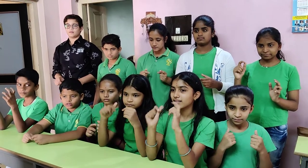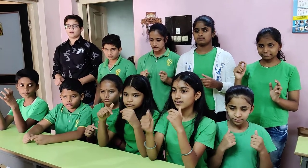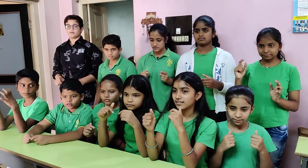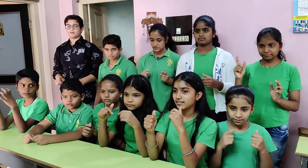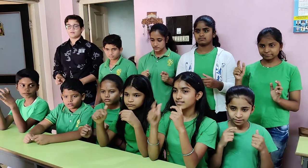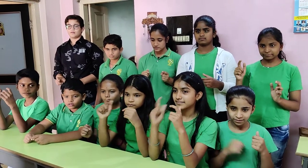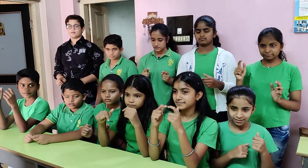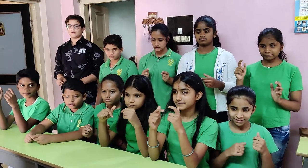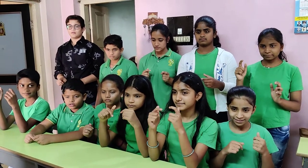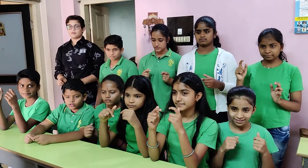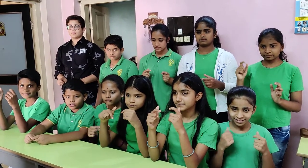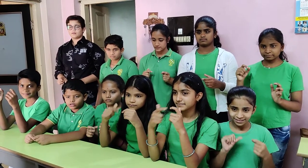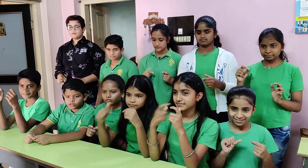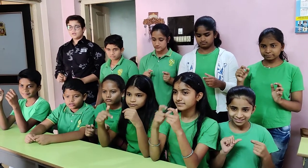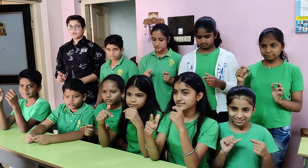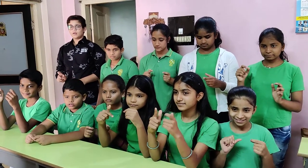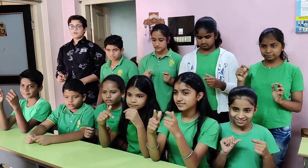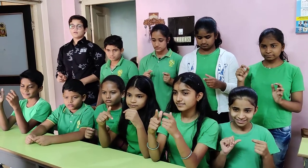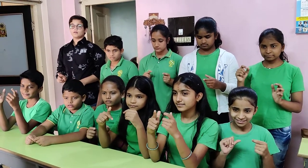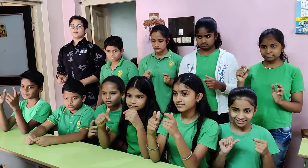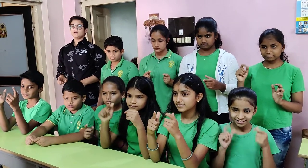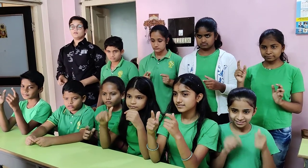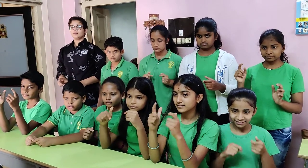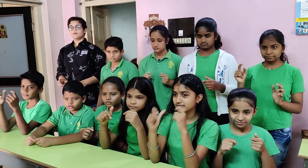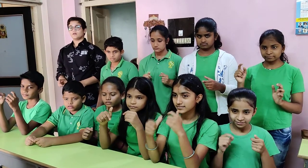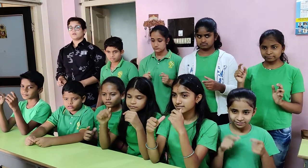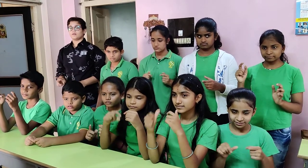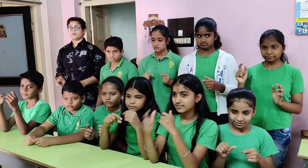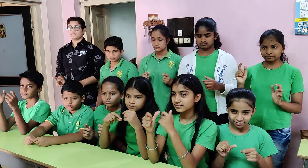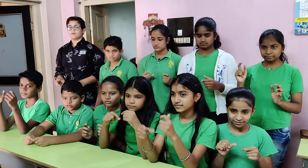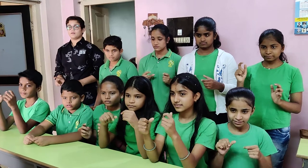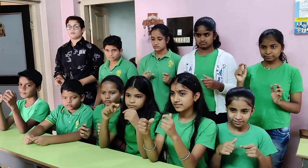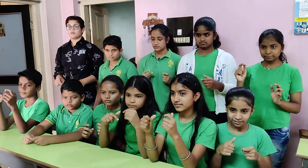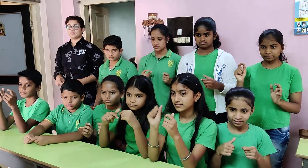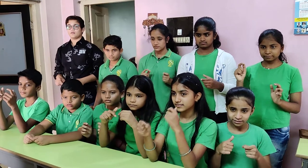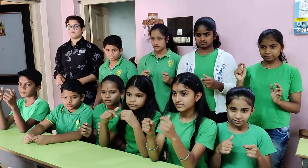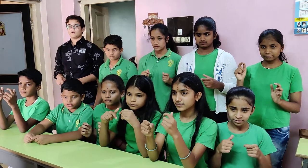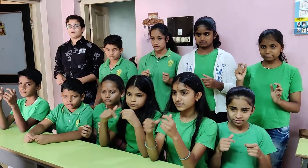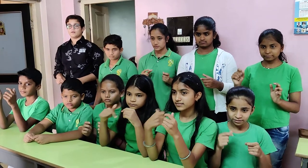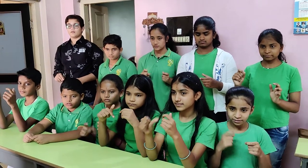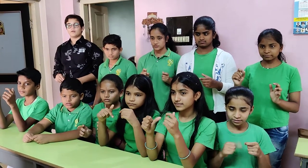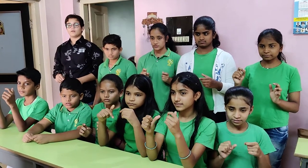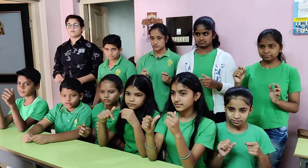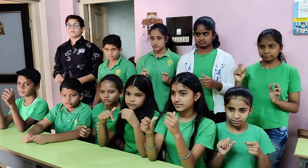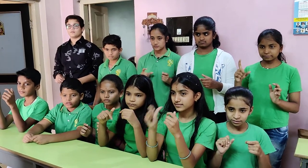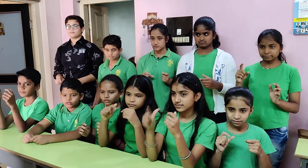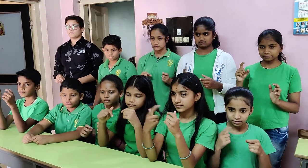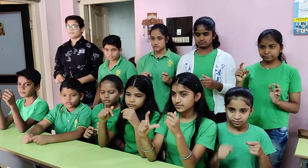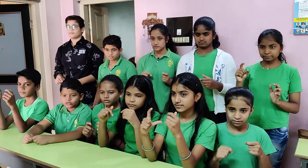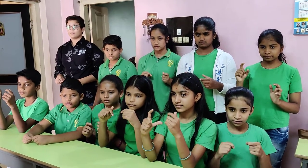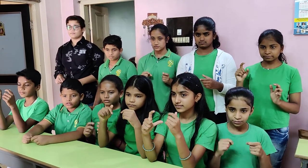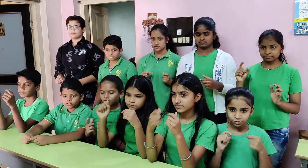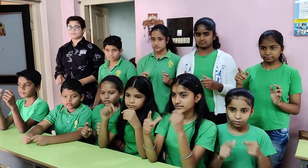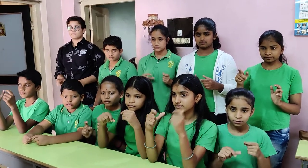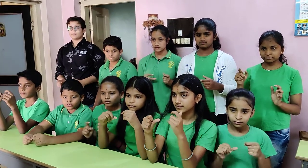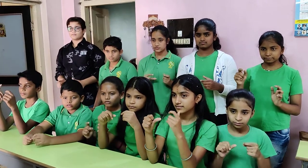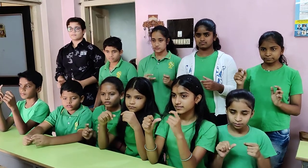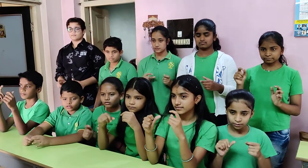5, 8, less 6, 4, 9, 3, 6, 4, 7,